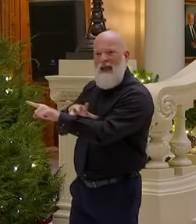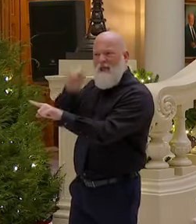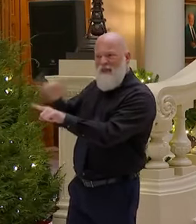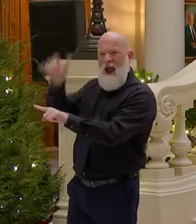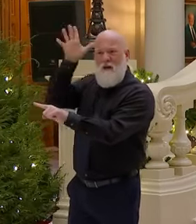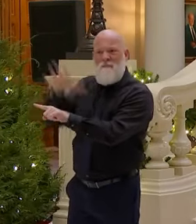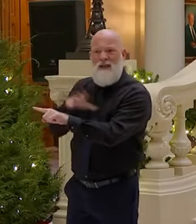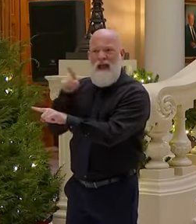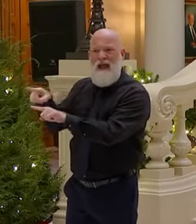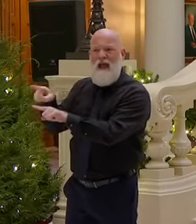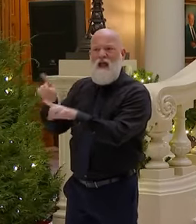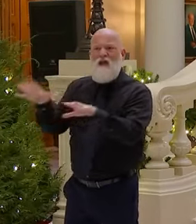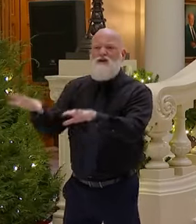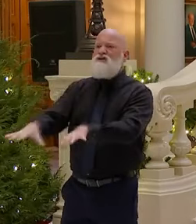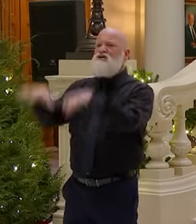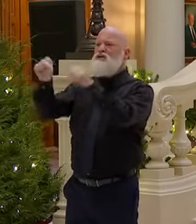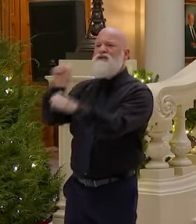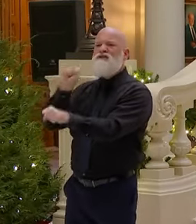just took a job.